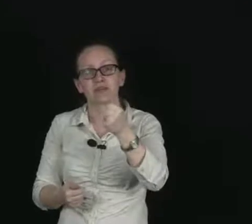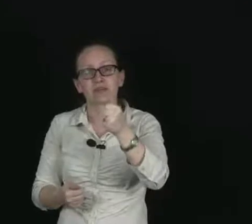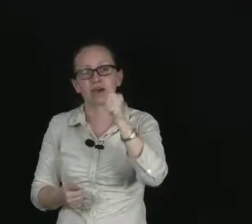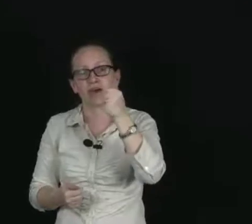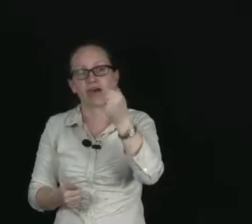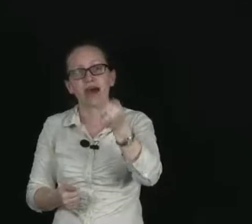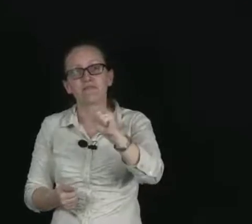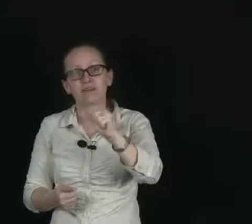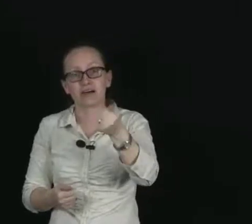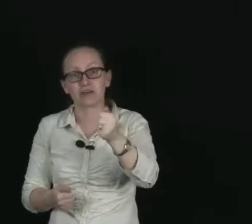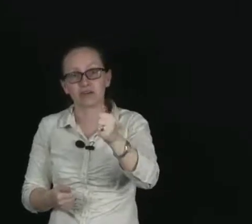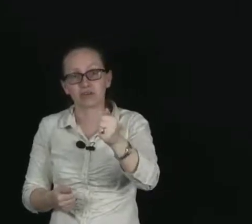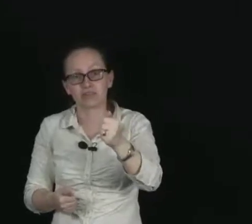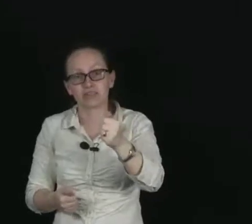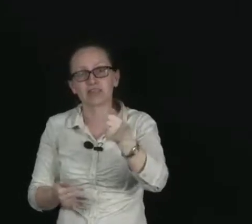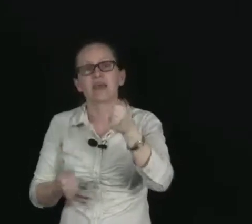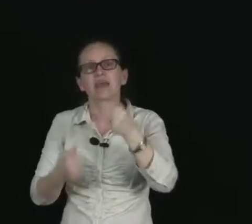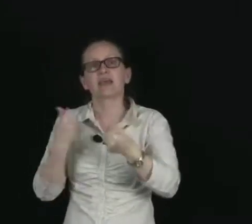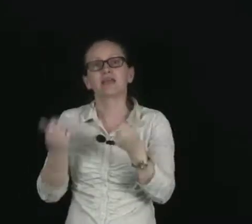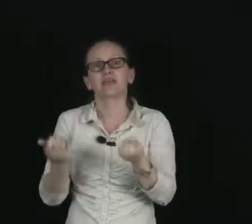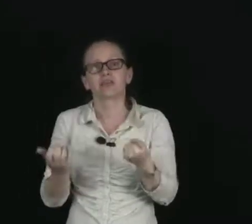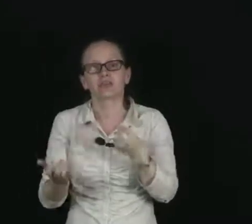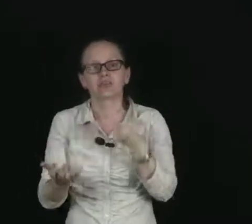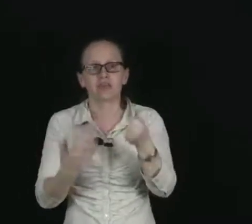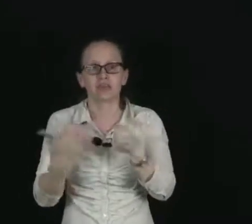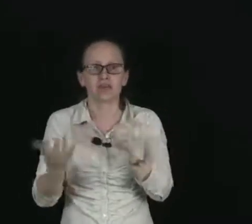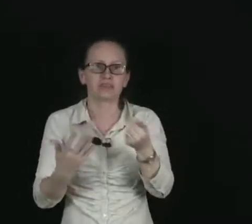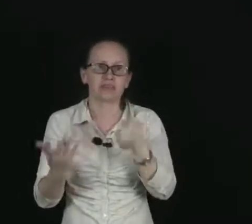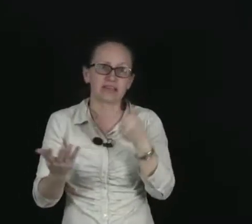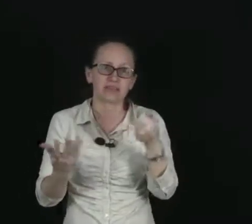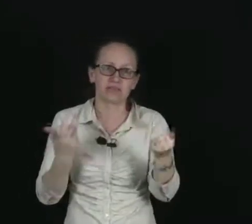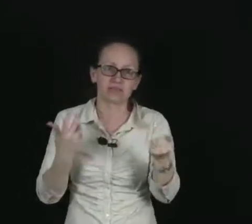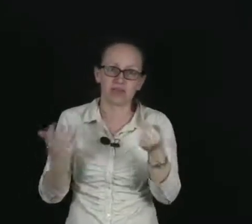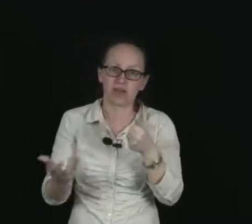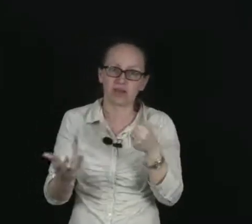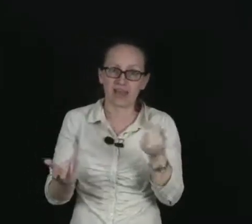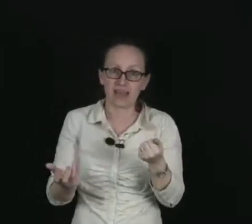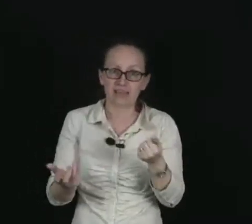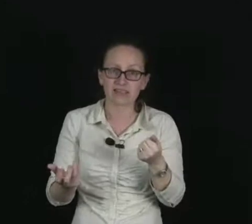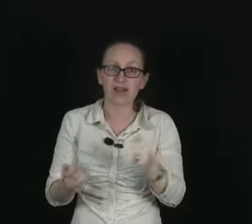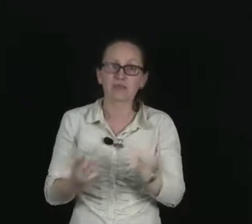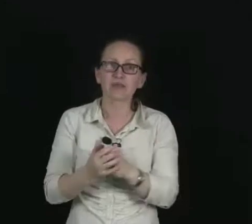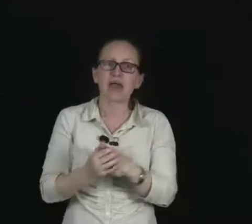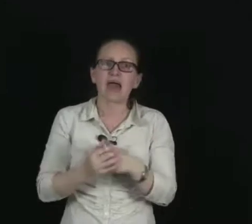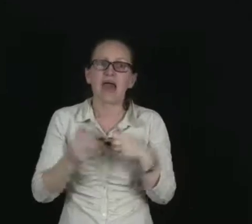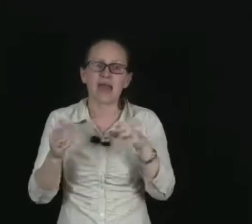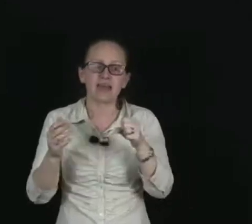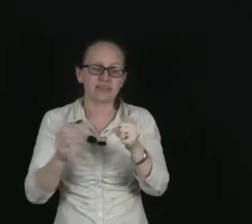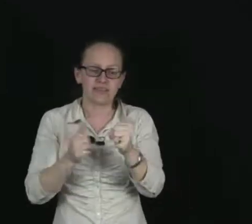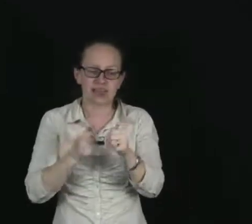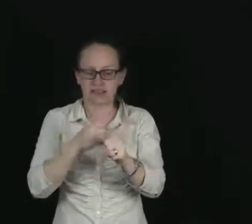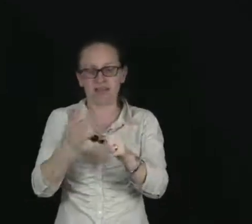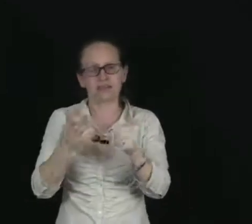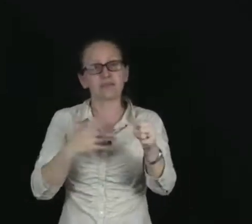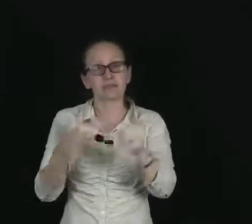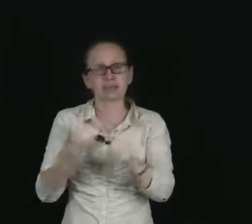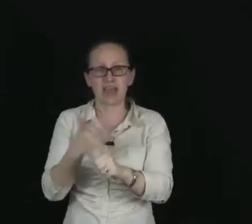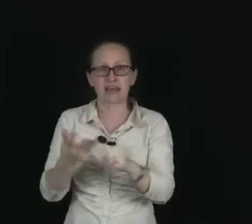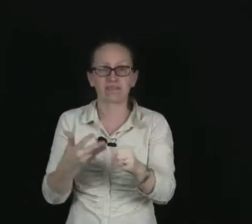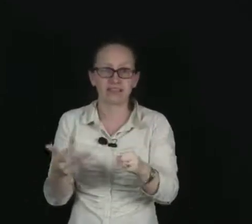with the alpha sources into the centre of the cancer. And then it emits the alpha